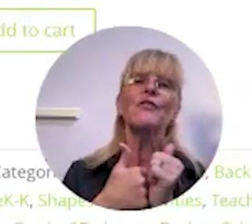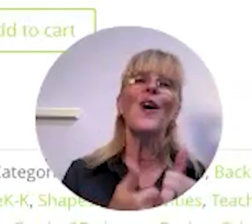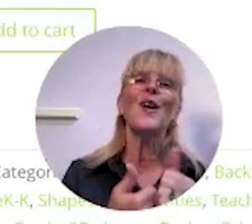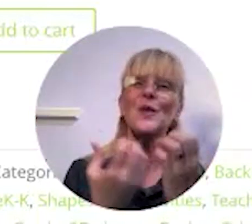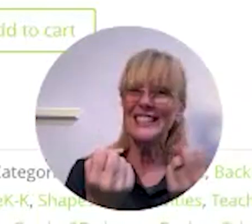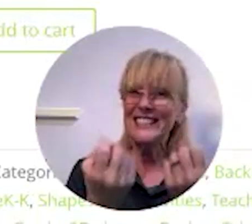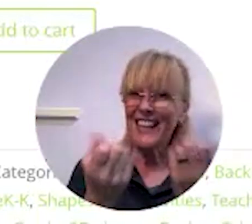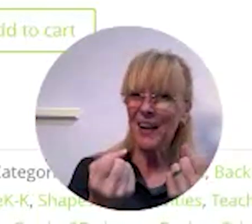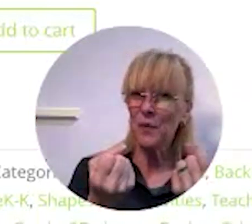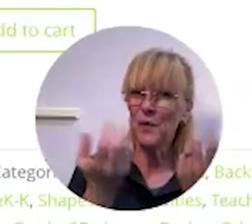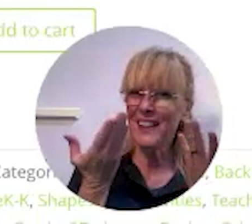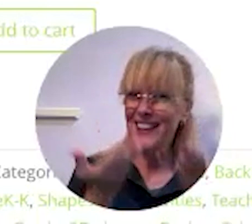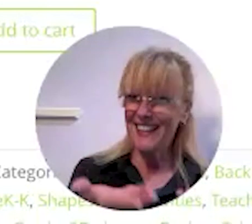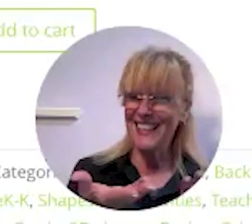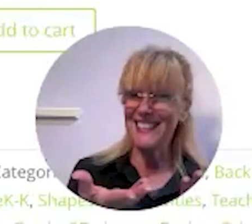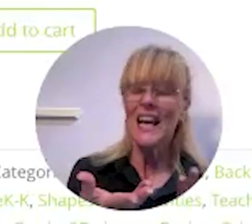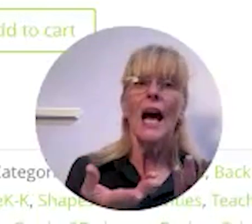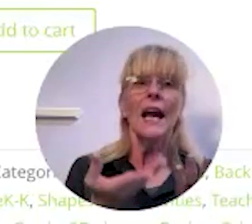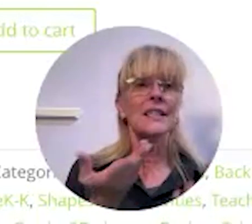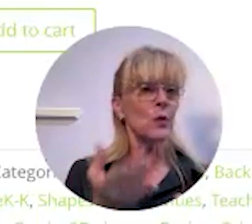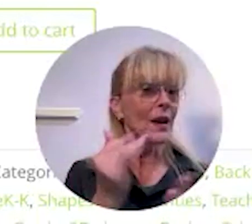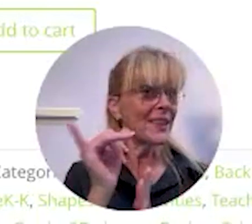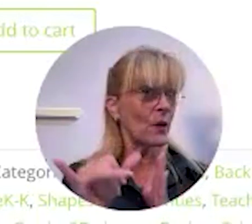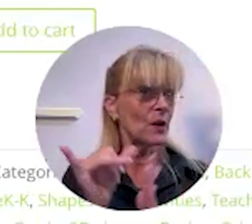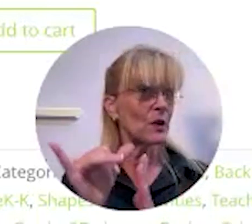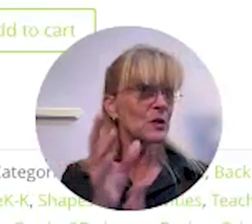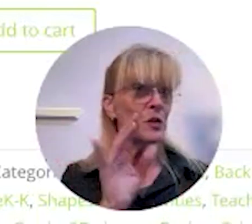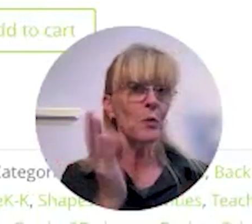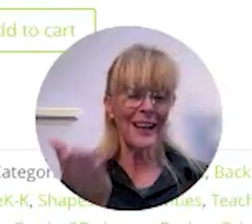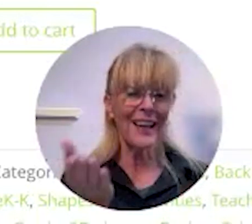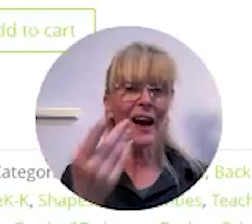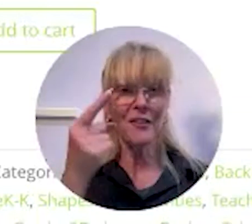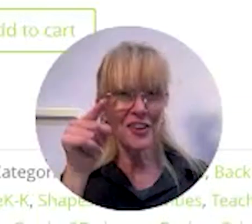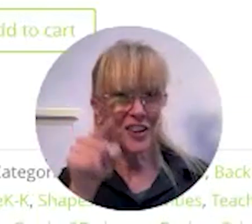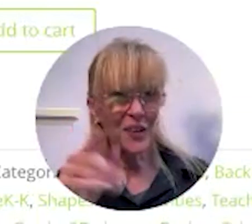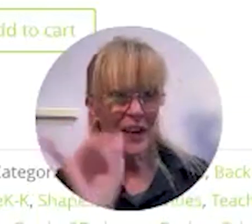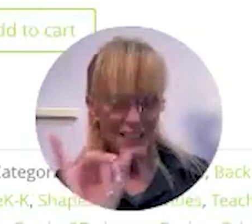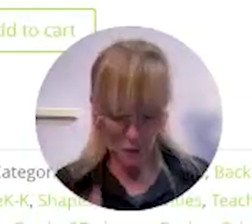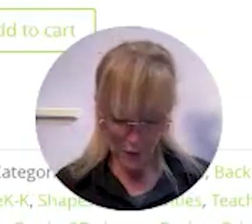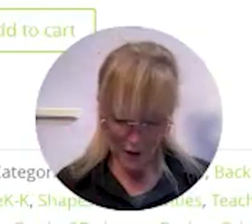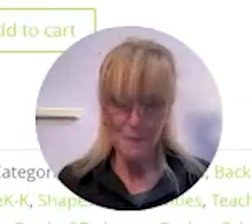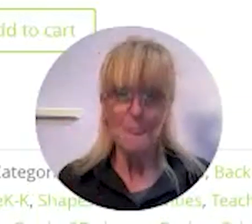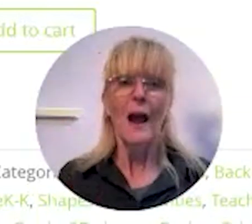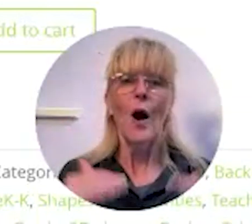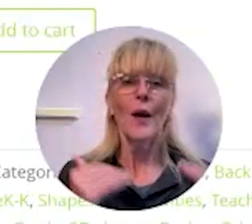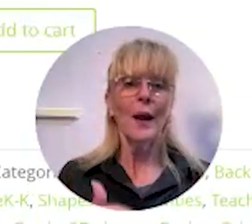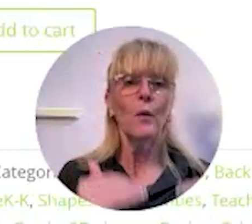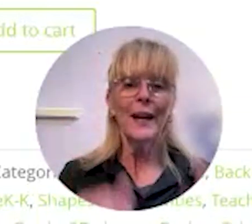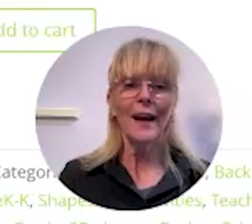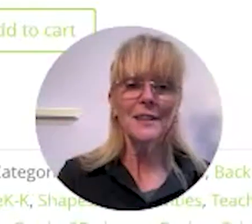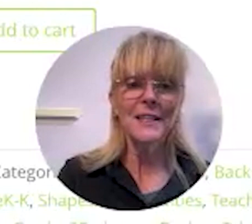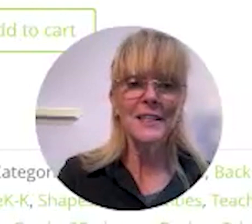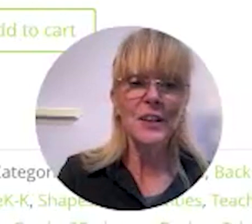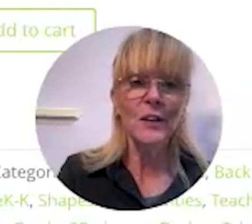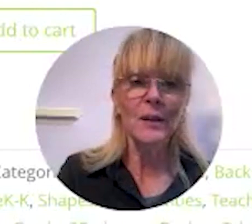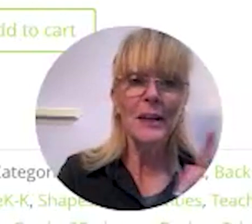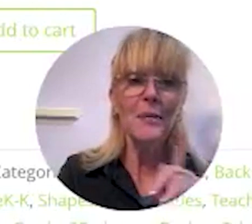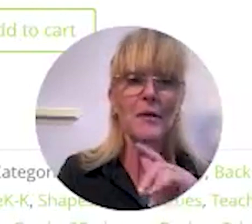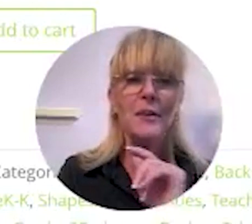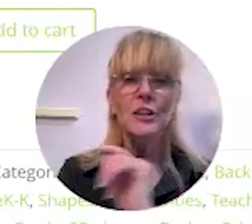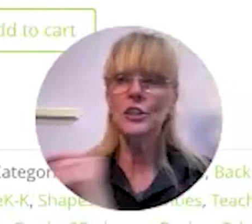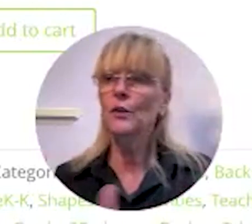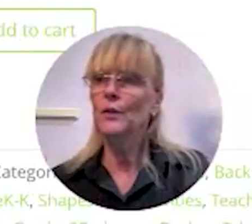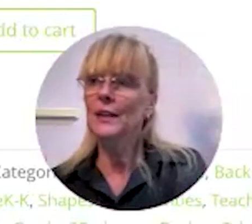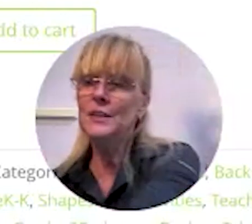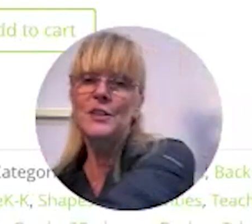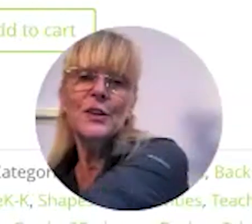see and follow and sign with these it's right there on youtube right now for you as well okay what else is new let me